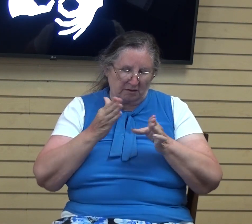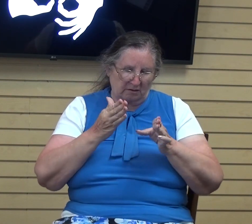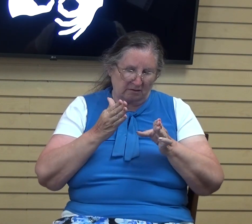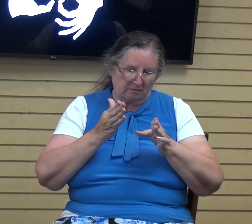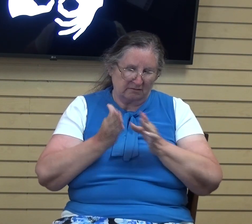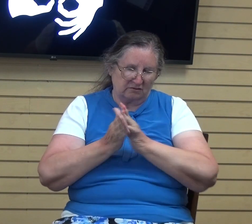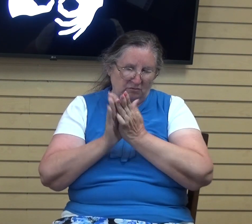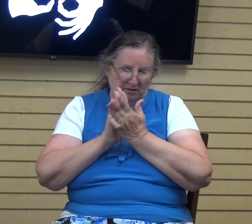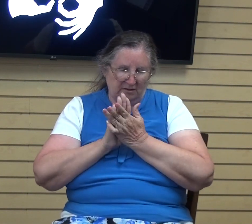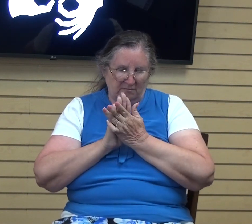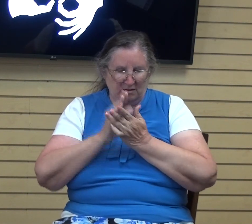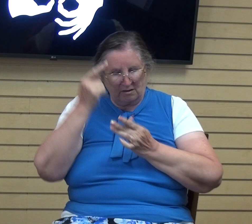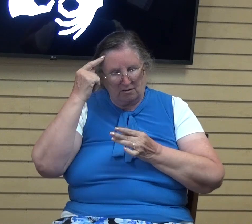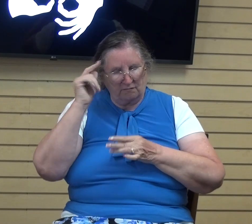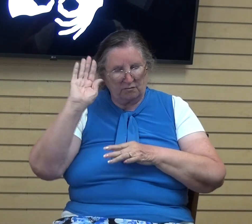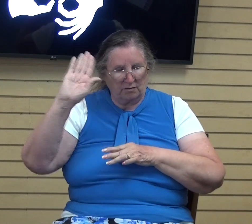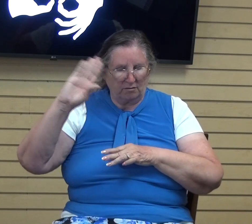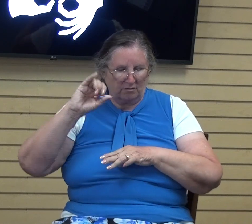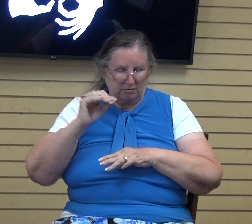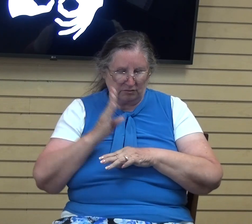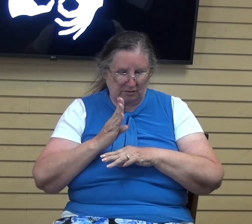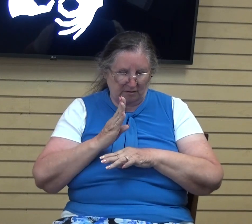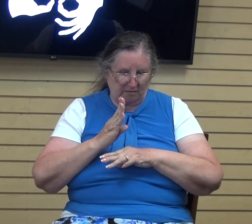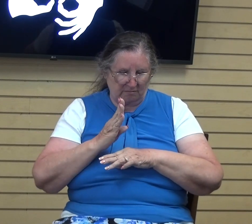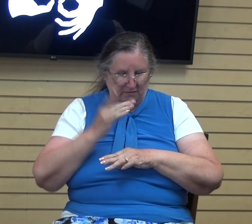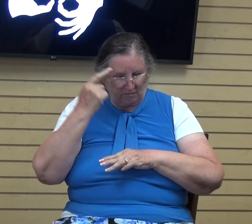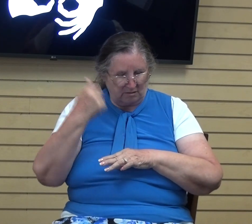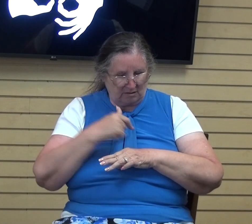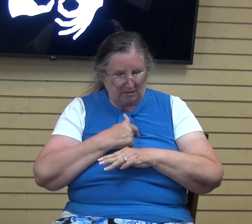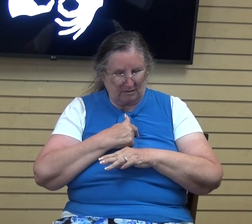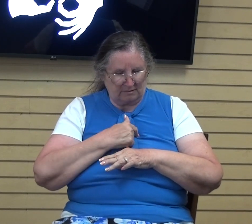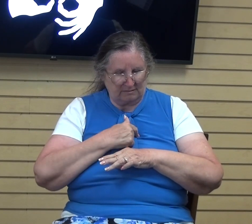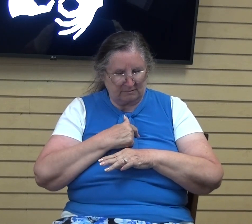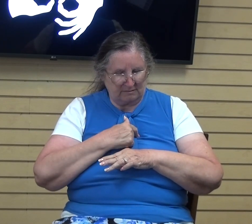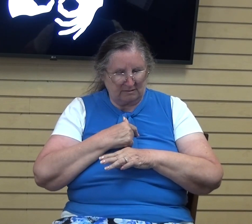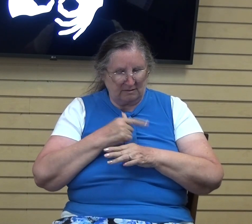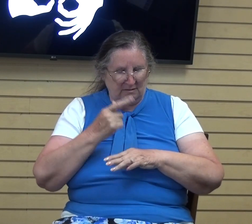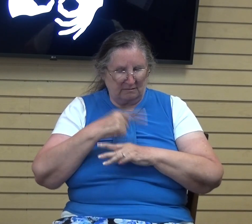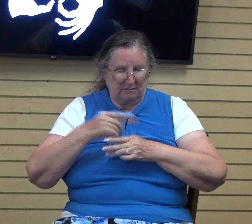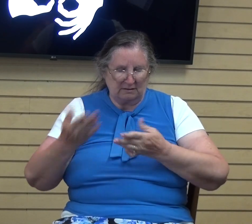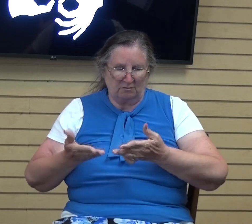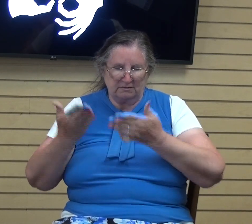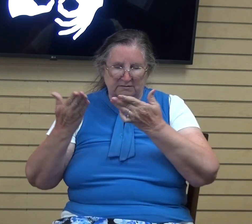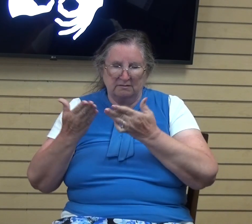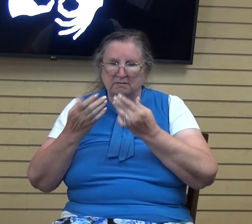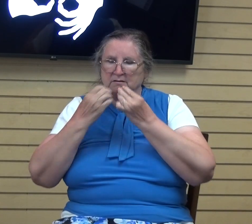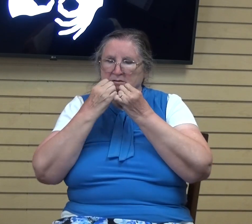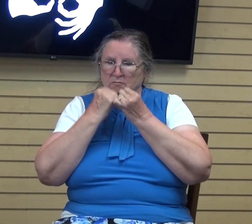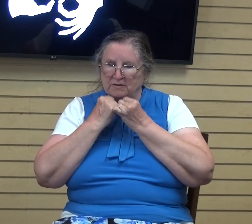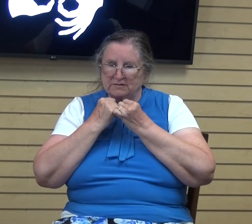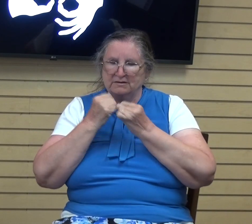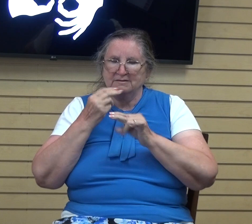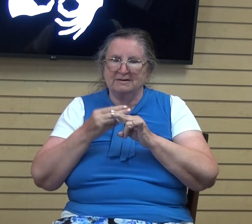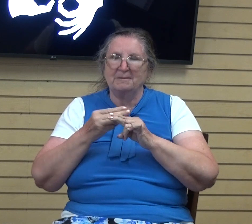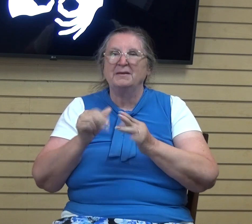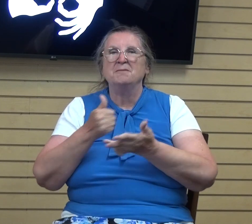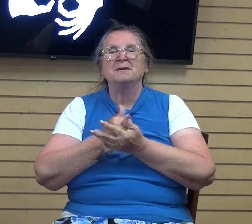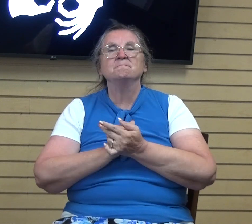be for the task that you have at hand for us, Father. And we just lift this day up to you in your most precious name. All right. So where